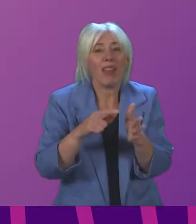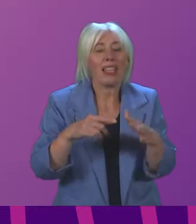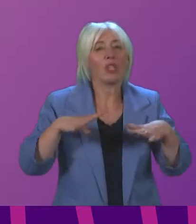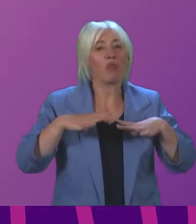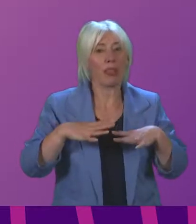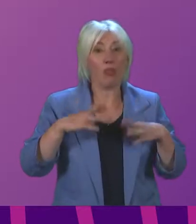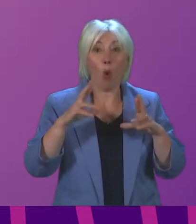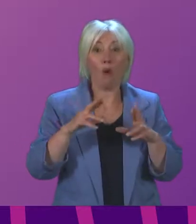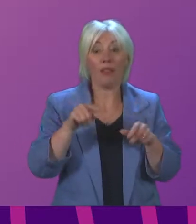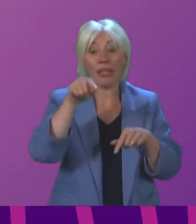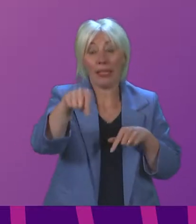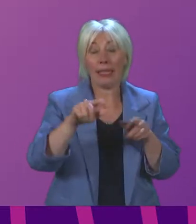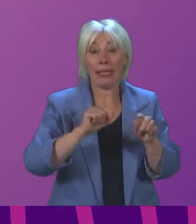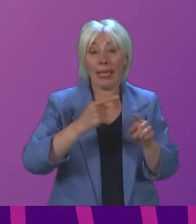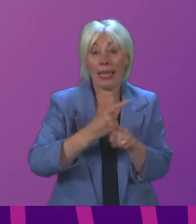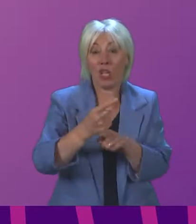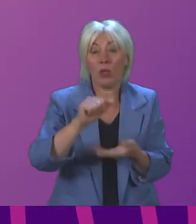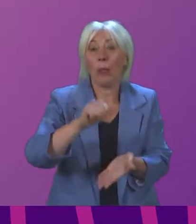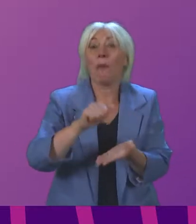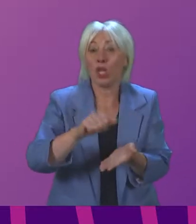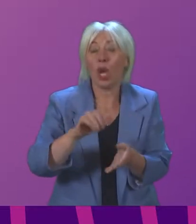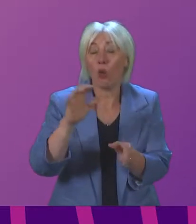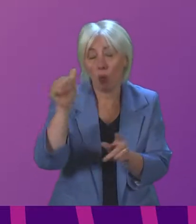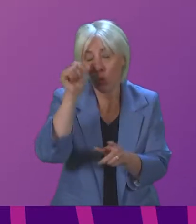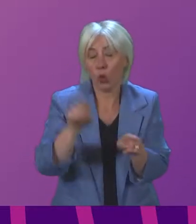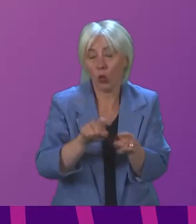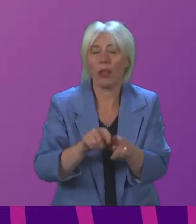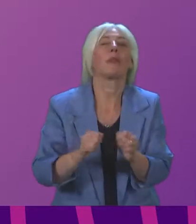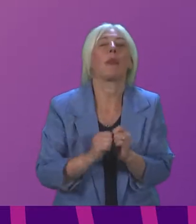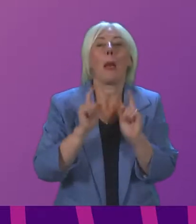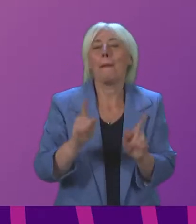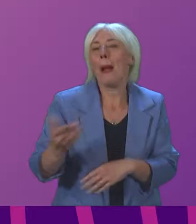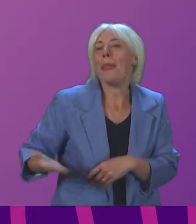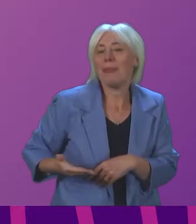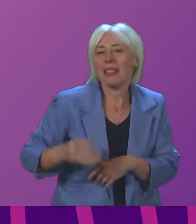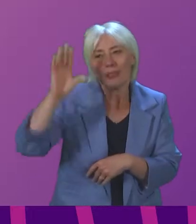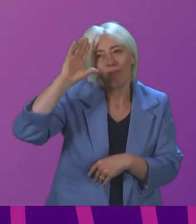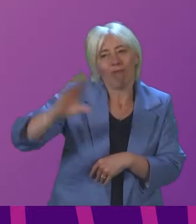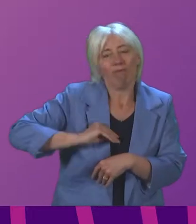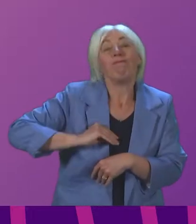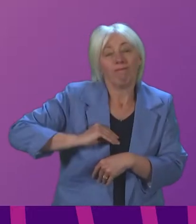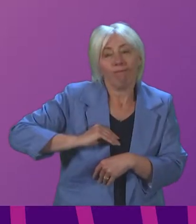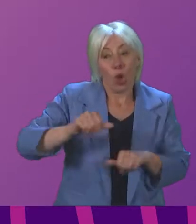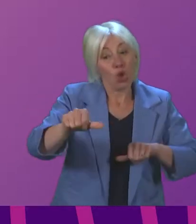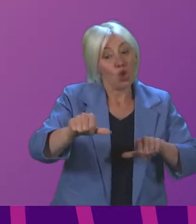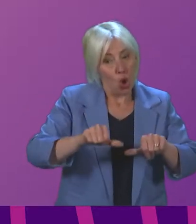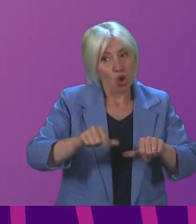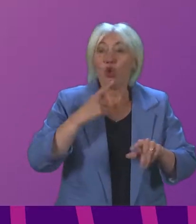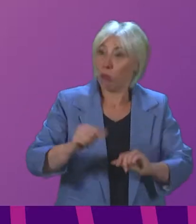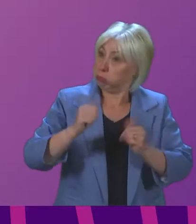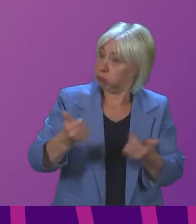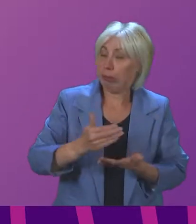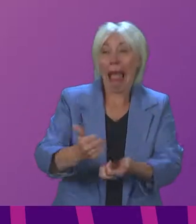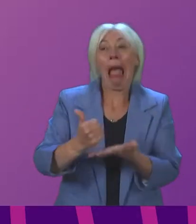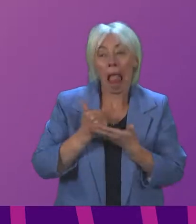true in next week's budget as well. But business is very keen to remind us that the short term measures, whilst they're very helpful,